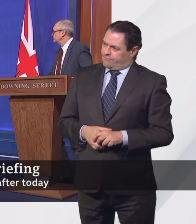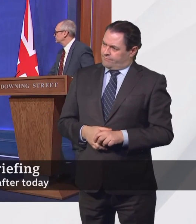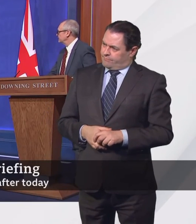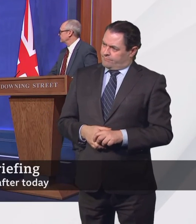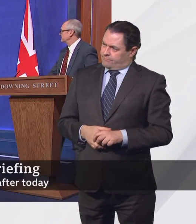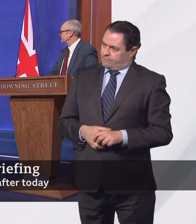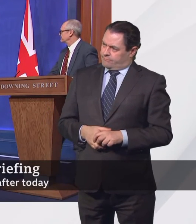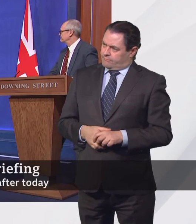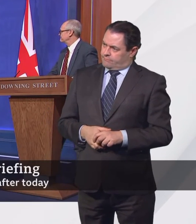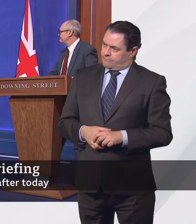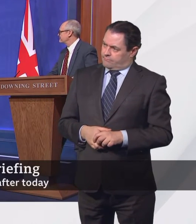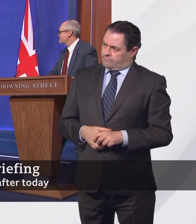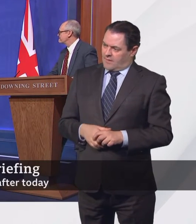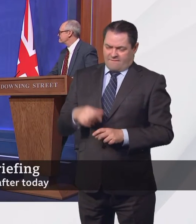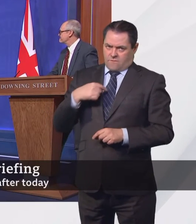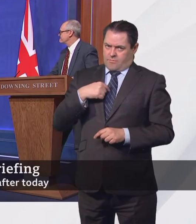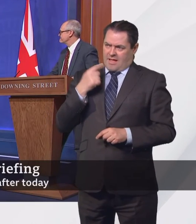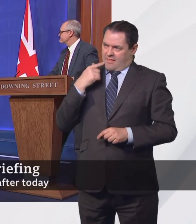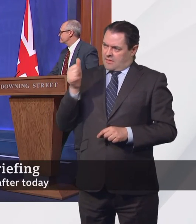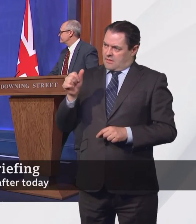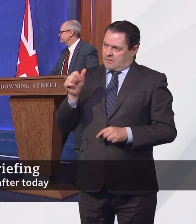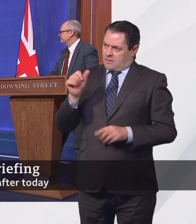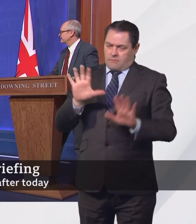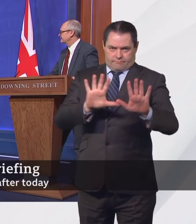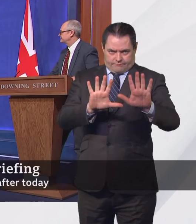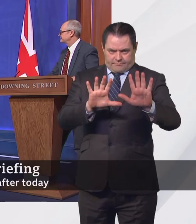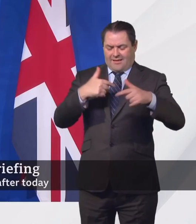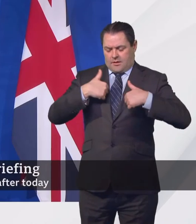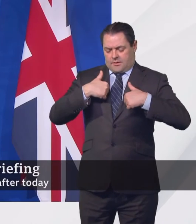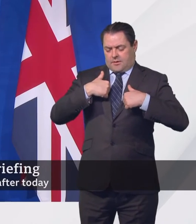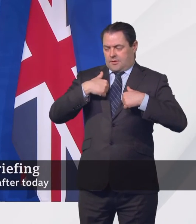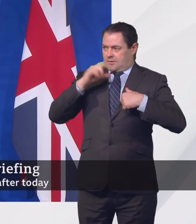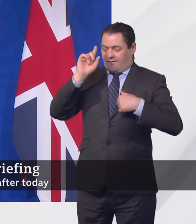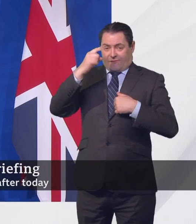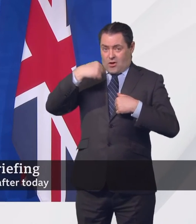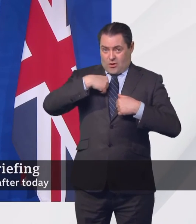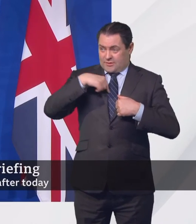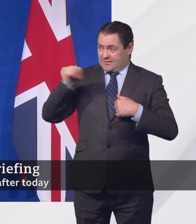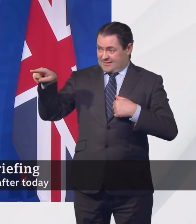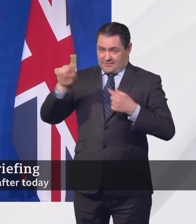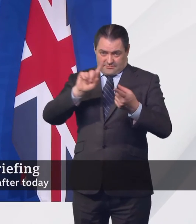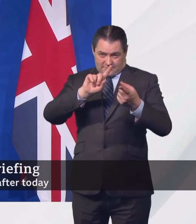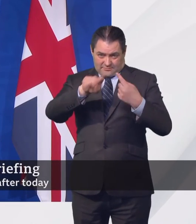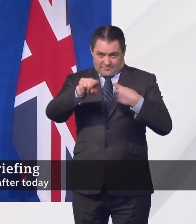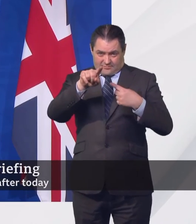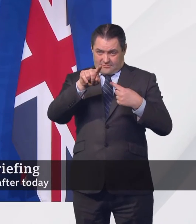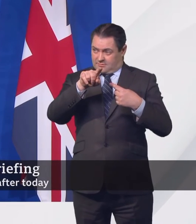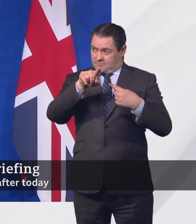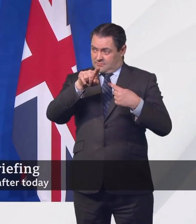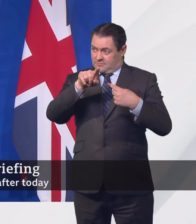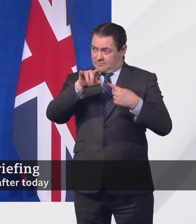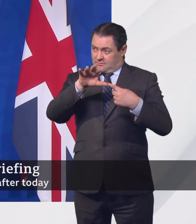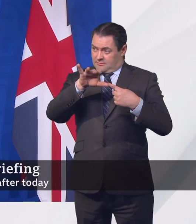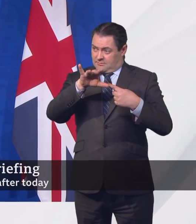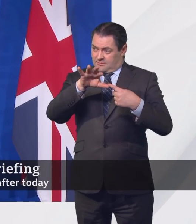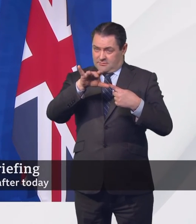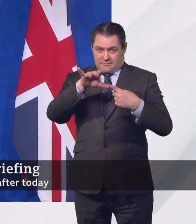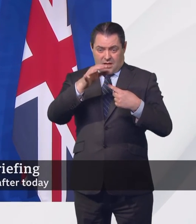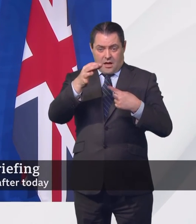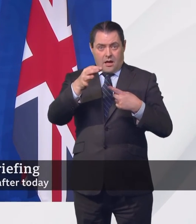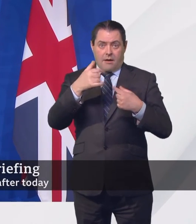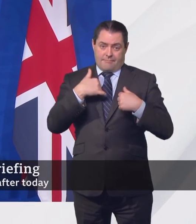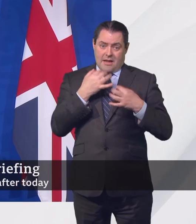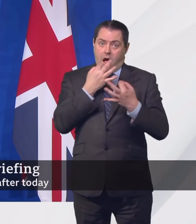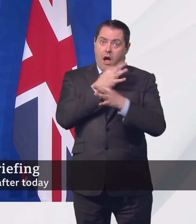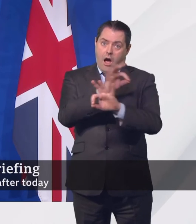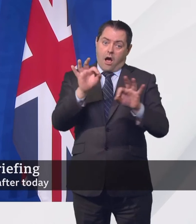That's not for me, I don't think. Let me go straight back to you, Beth, on that point about asking a lot